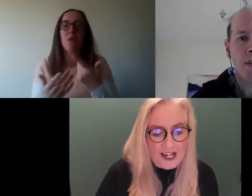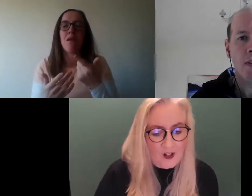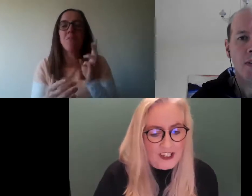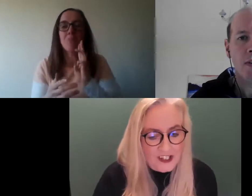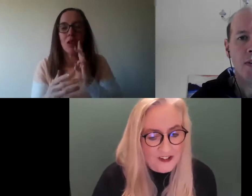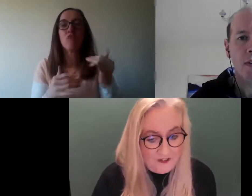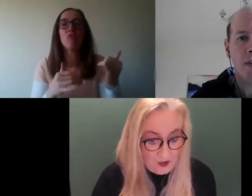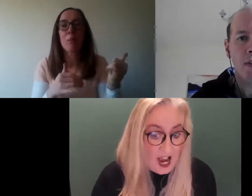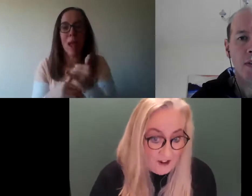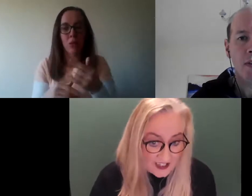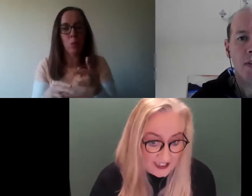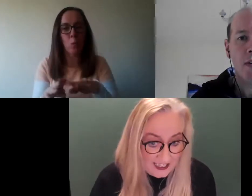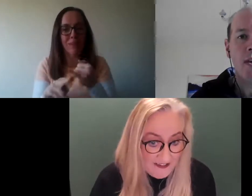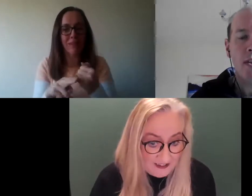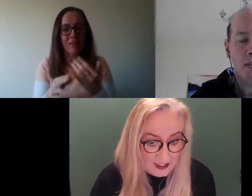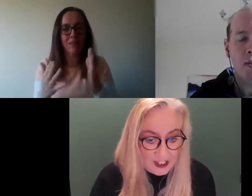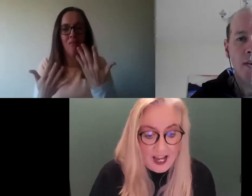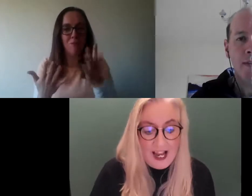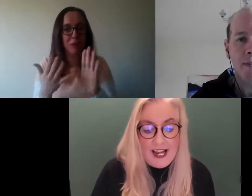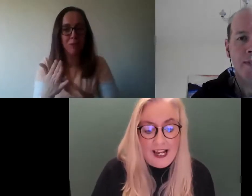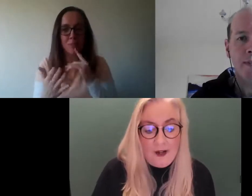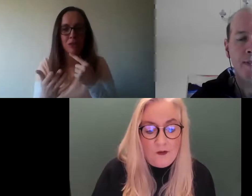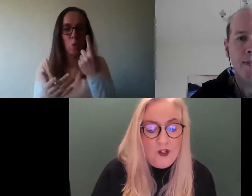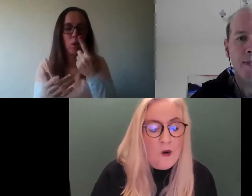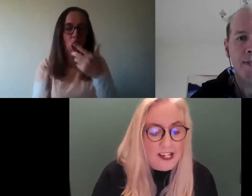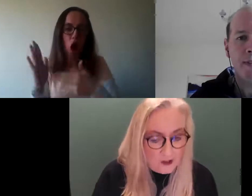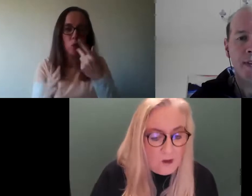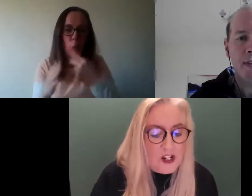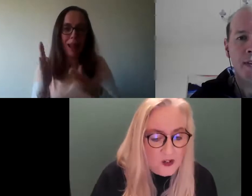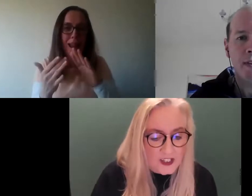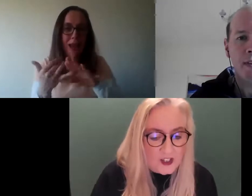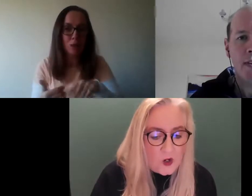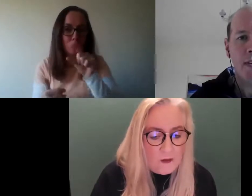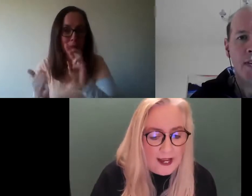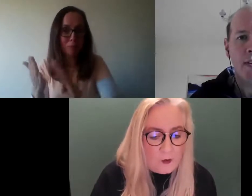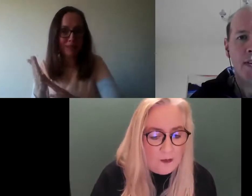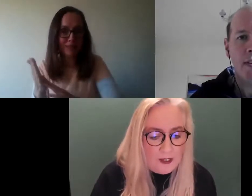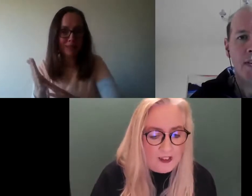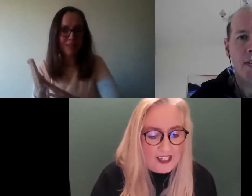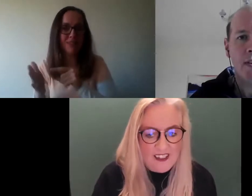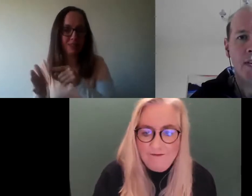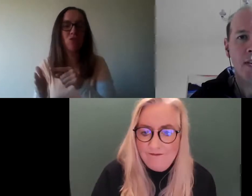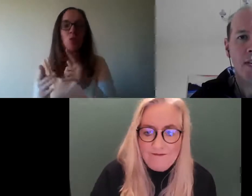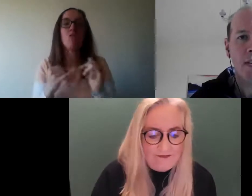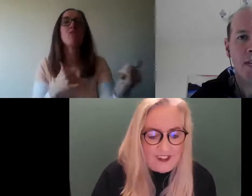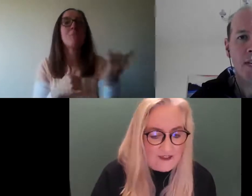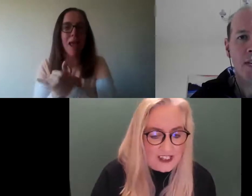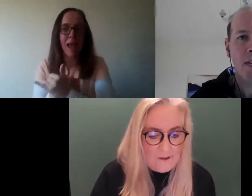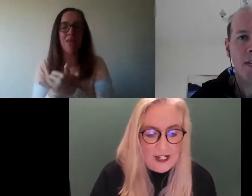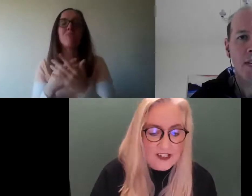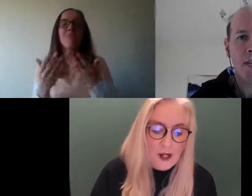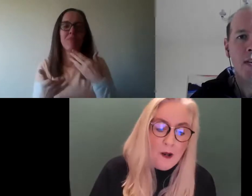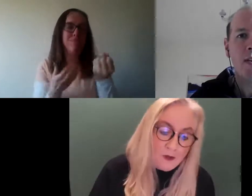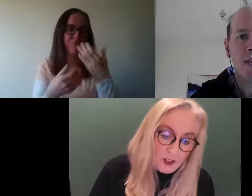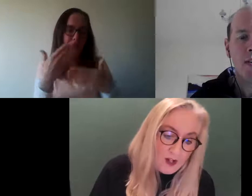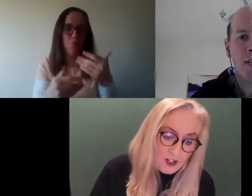ring me, but I couldn't hear the phone, obviously. Sure. Normally, you know that the call back will be within five to